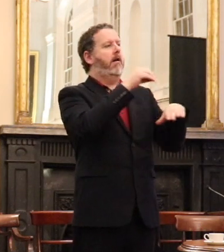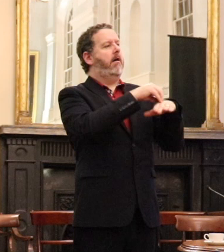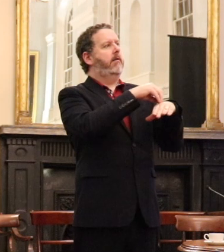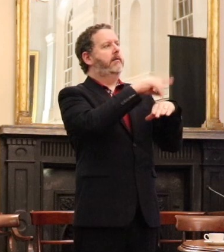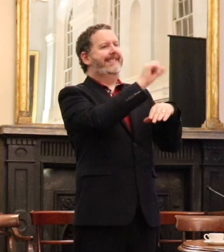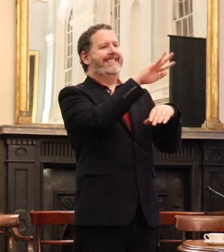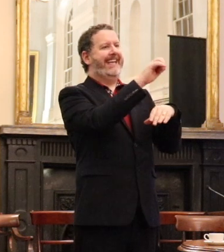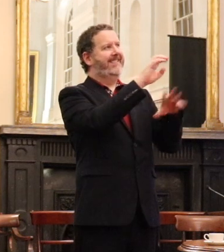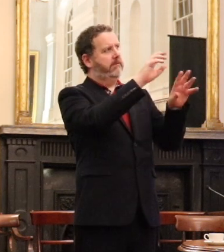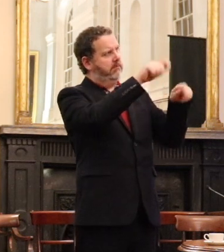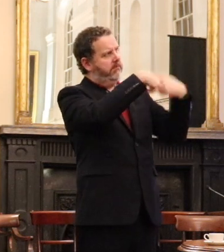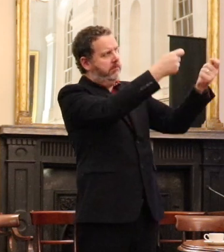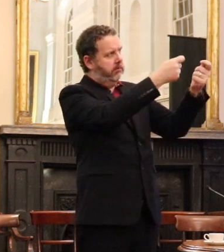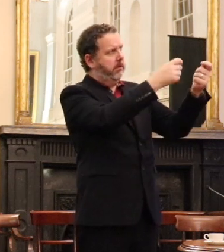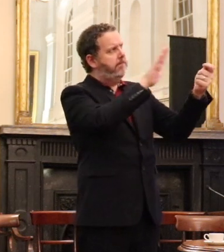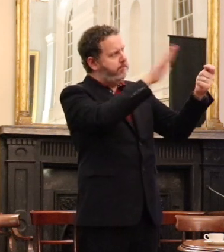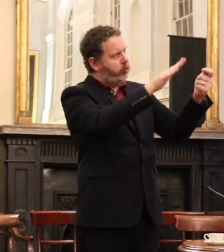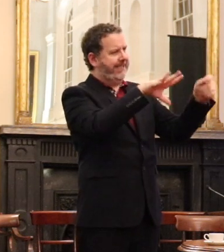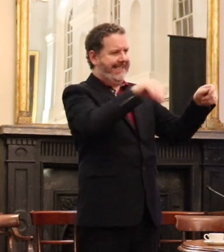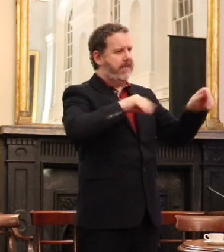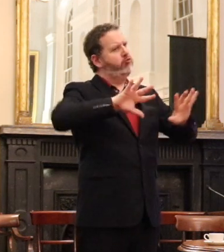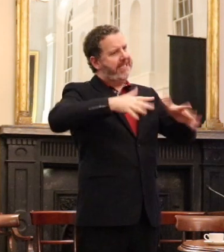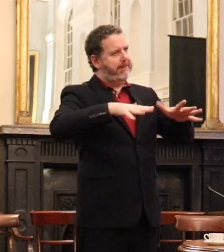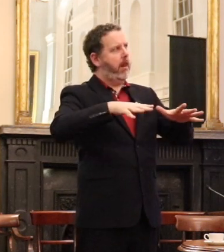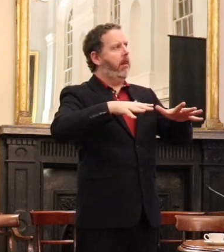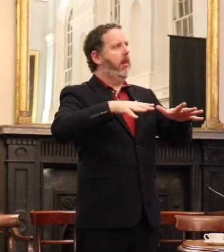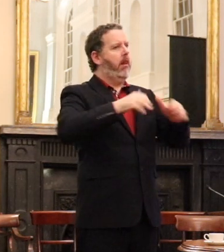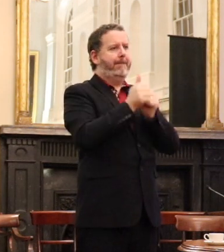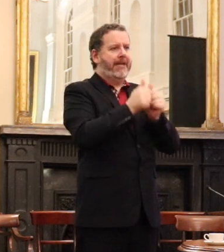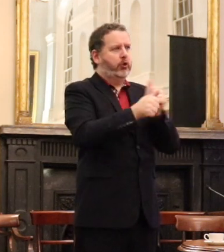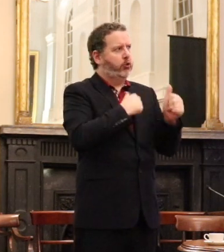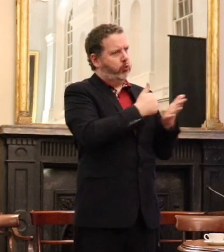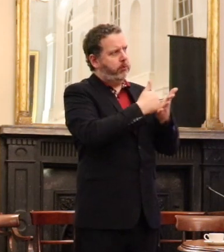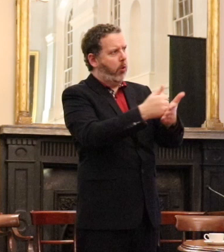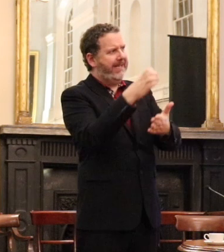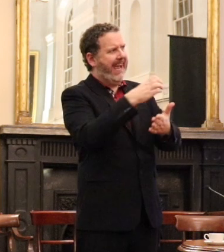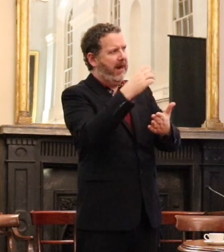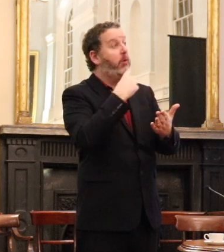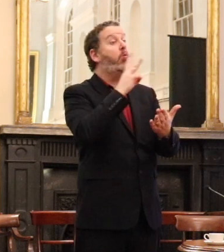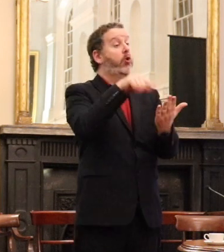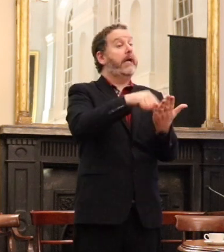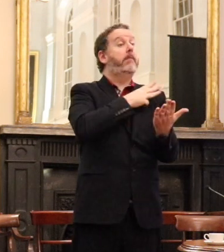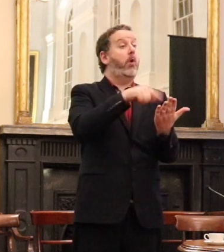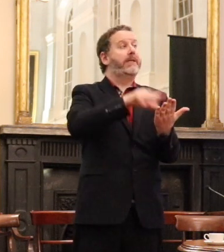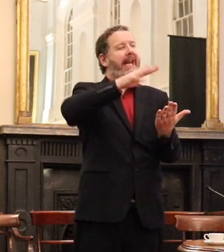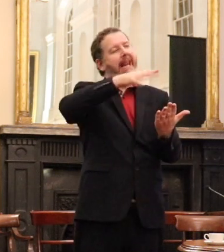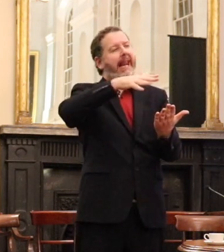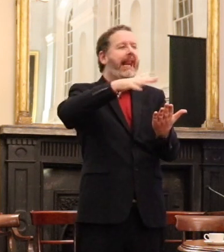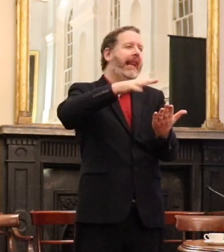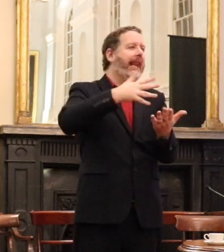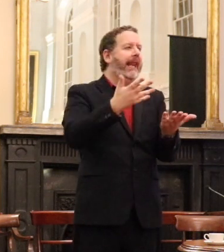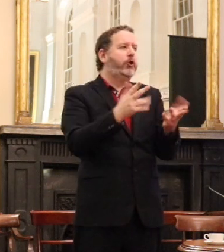state to take reasonable measures to support care. So the option of obliging